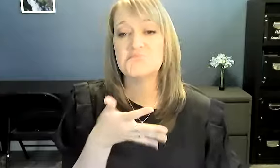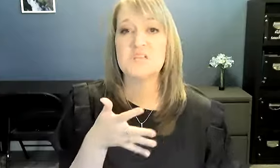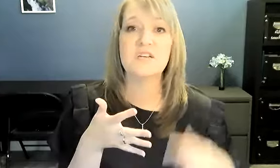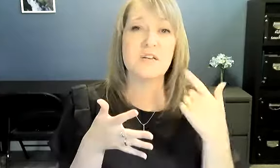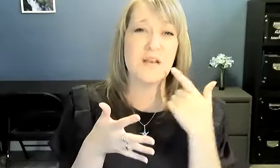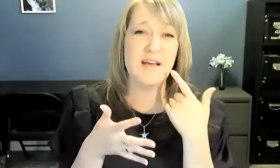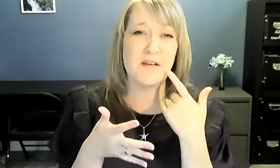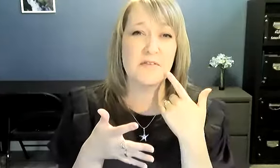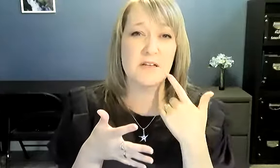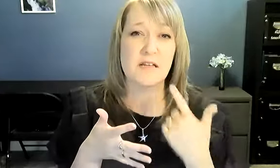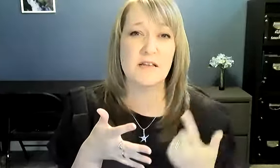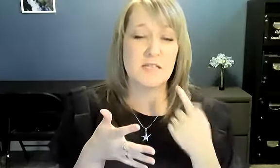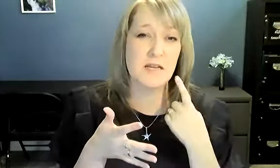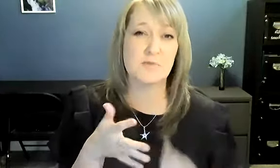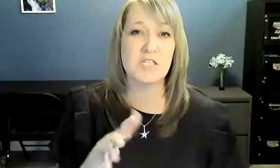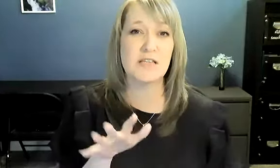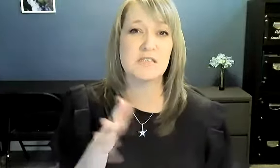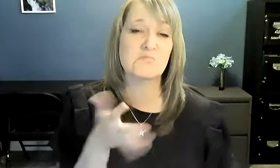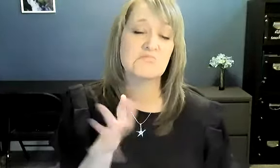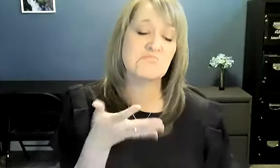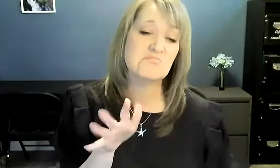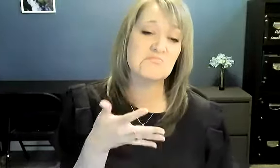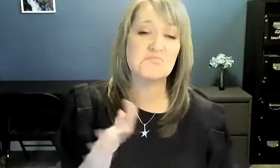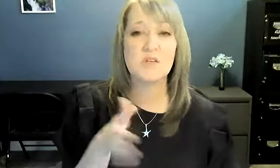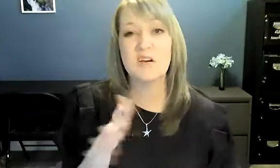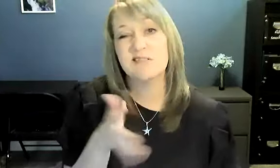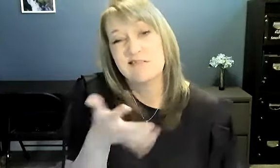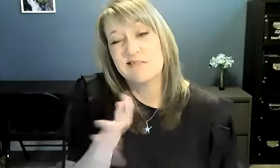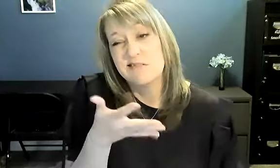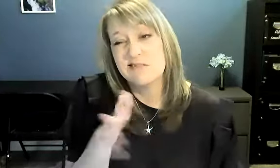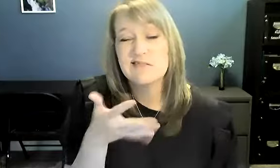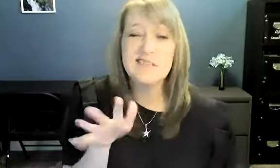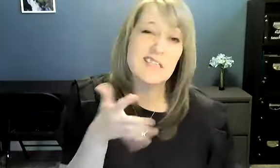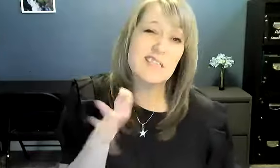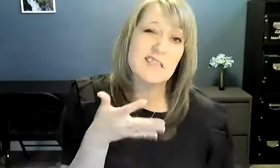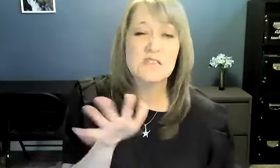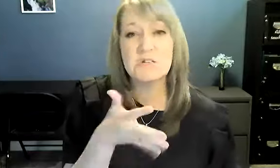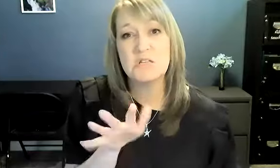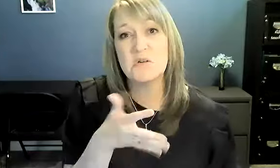And you're going to want to have kind of an expression like this or meh, so, so,